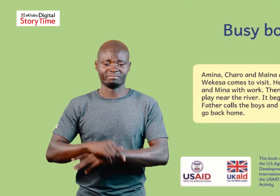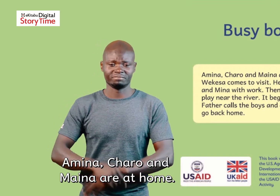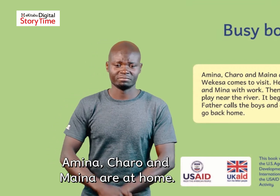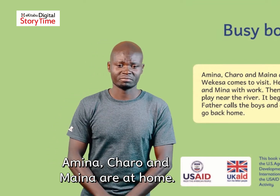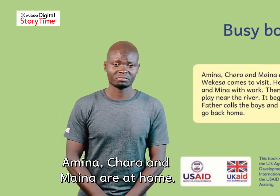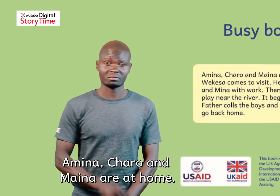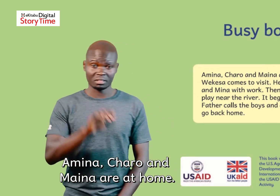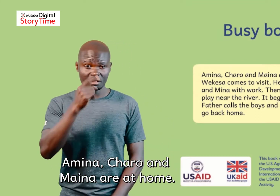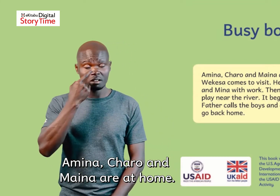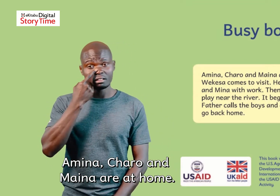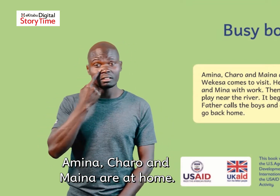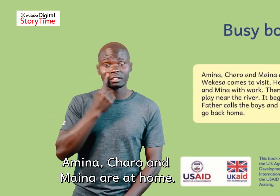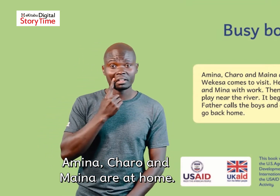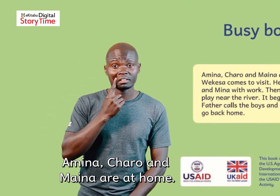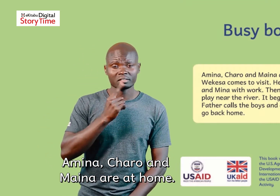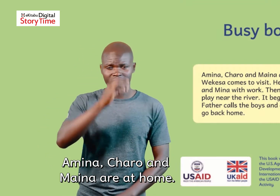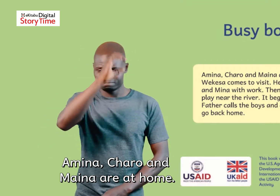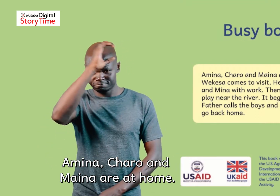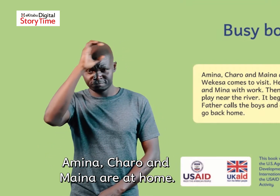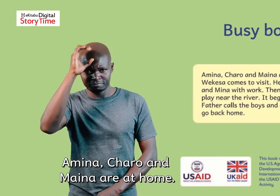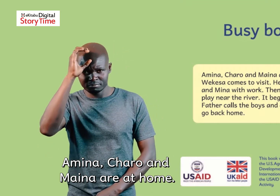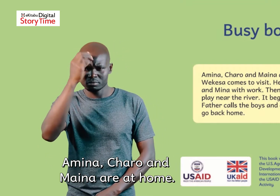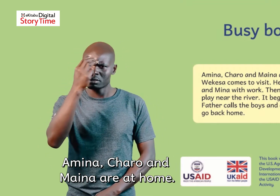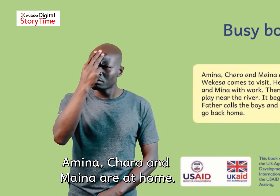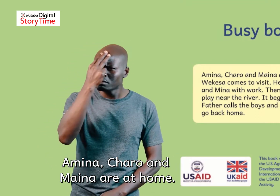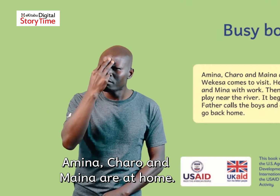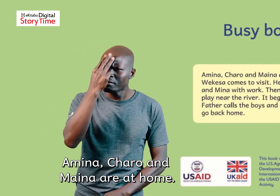Amina, Charo and Maina are at home